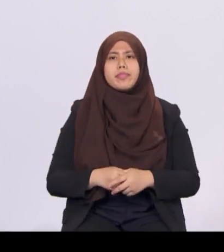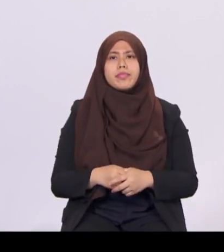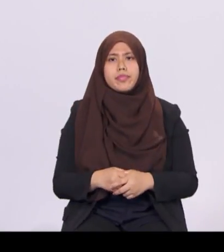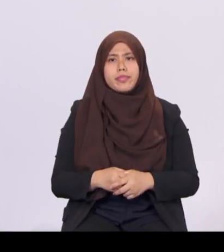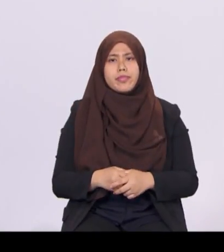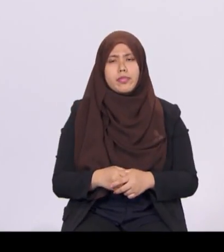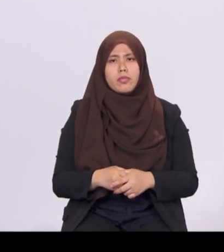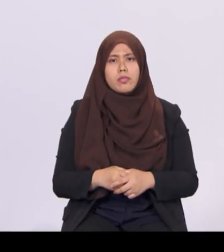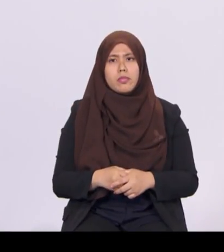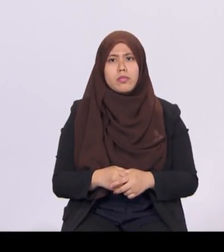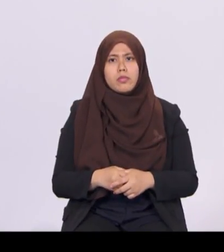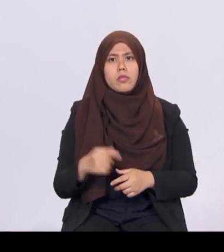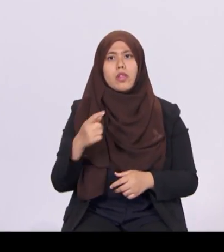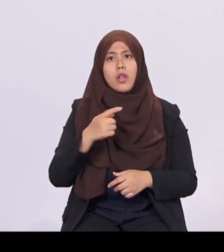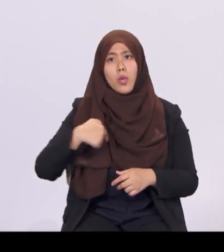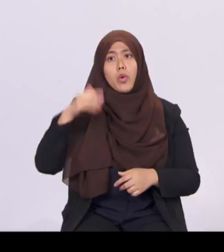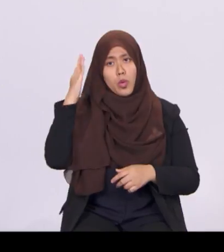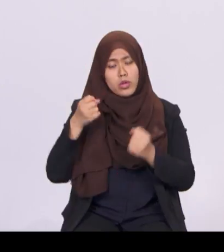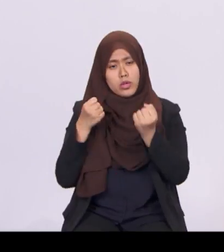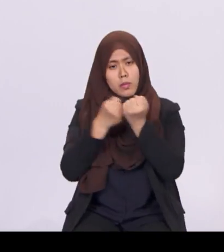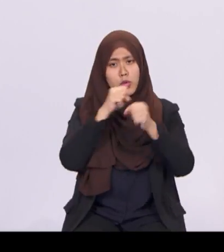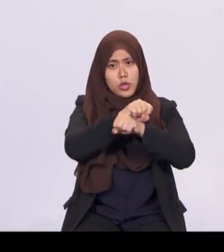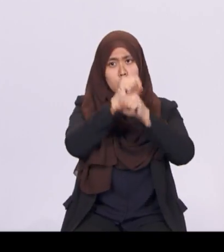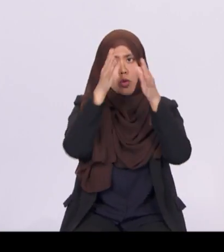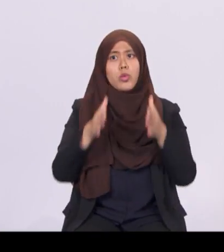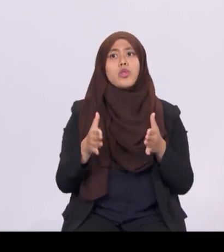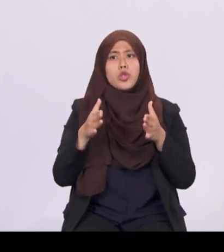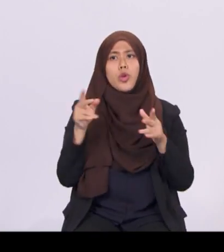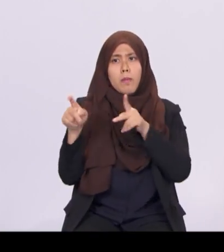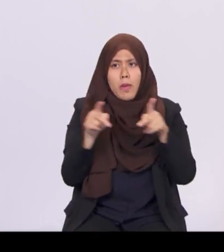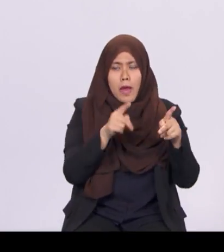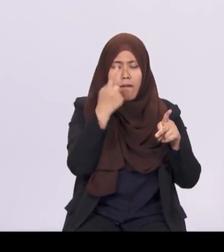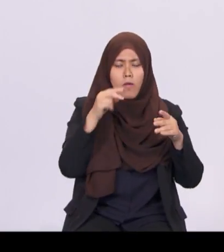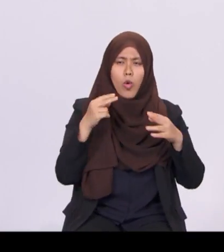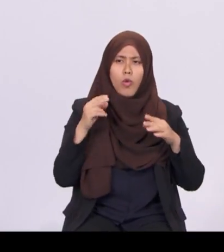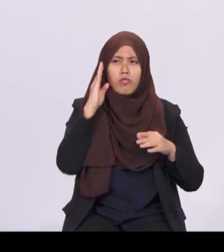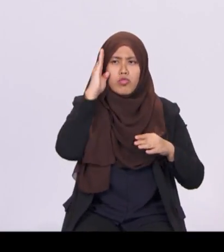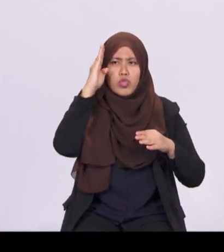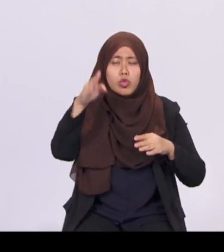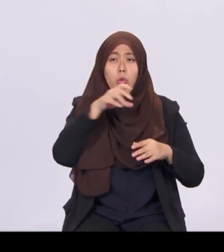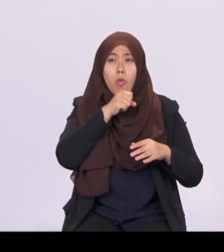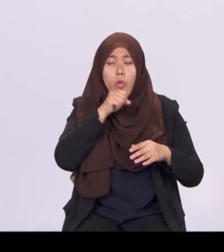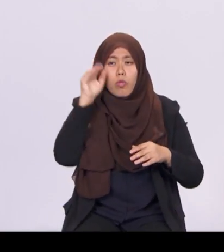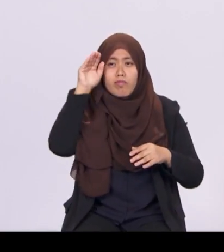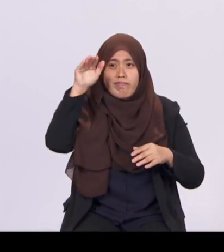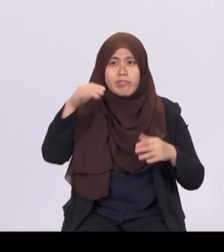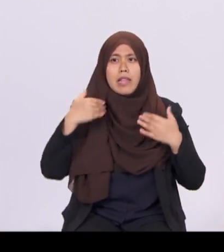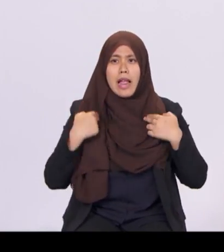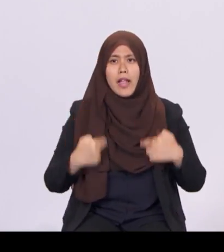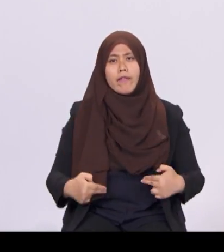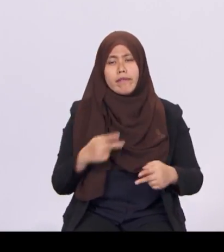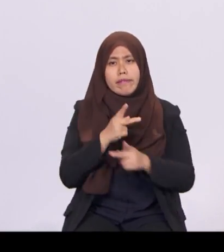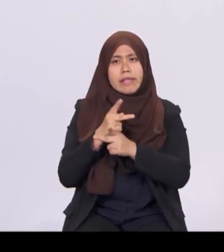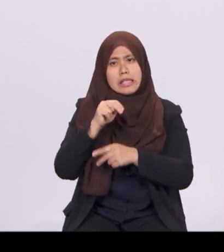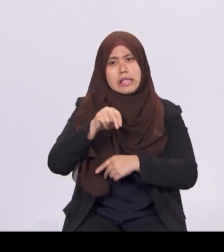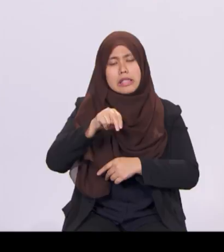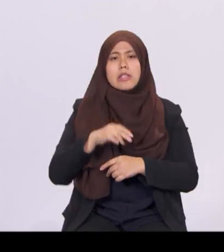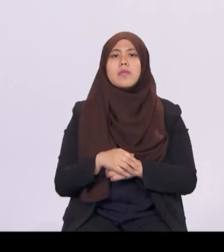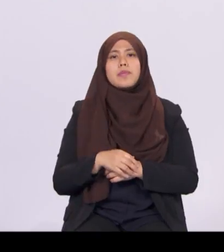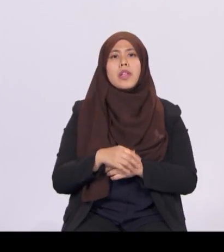We will support Singaporeans to prepare for their health care needs in old age. We are reviewing Elder Shield, an